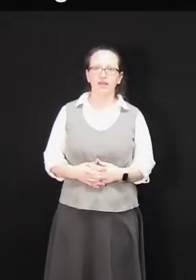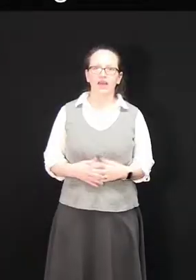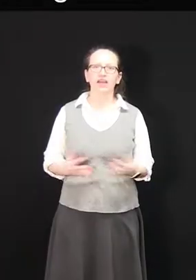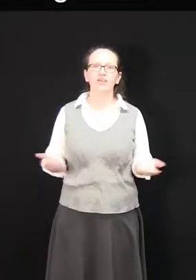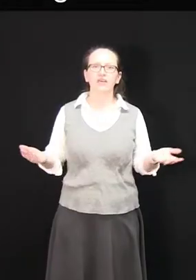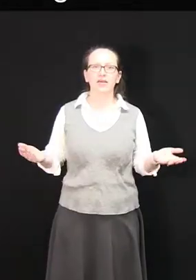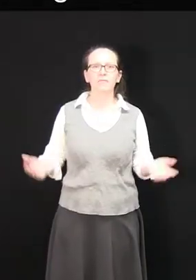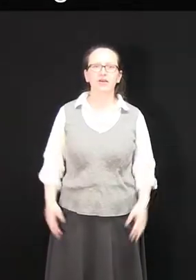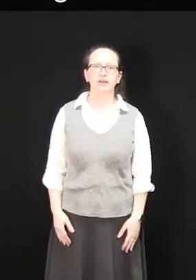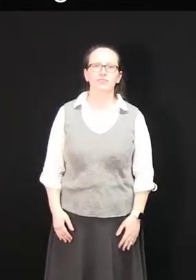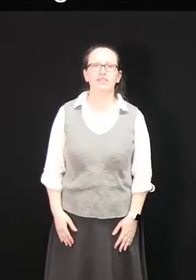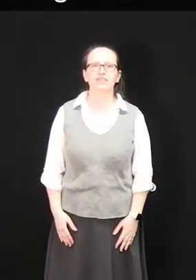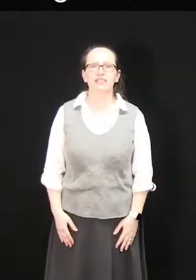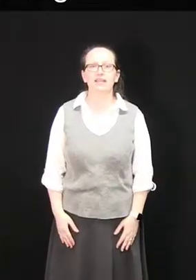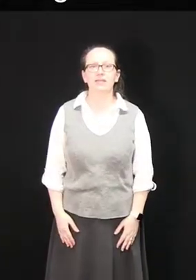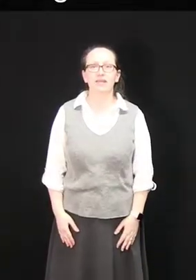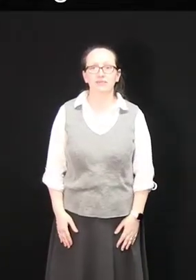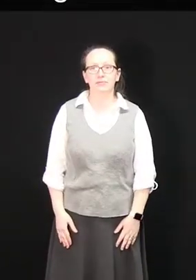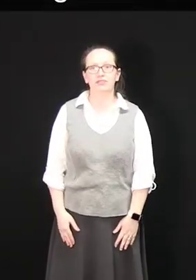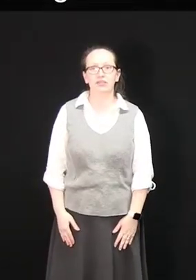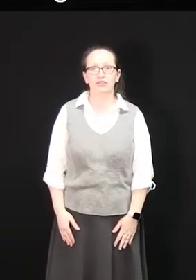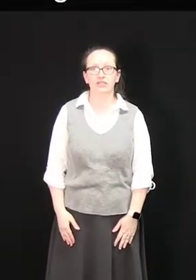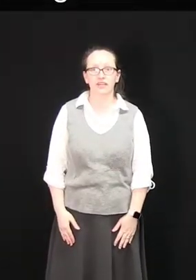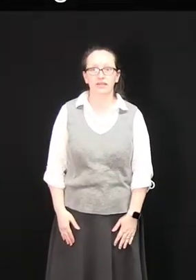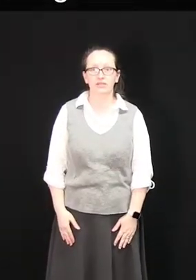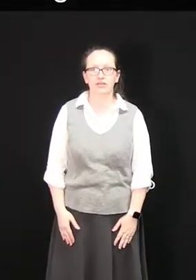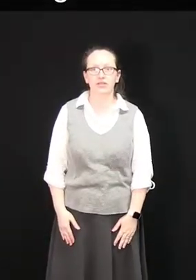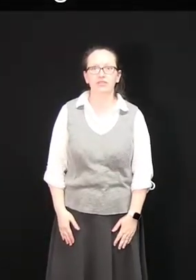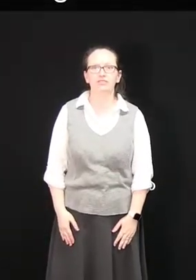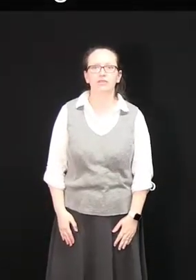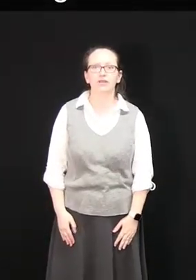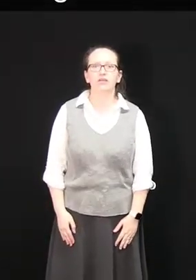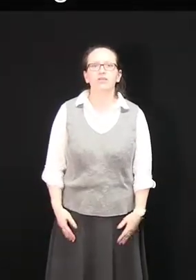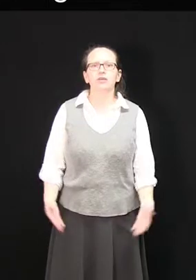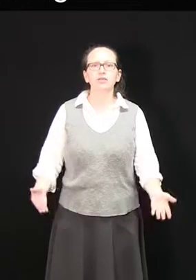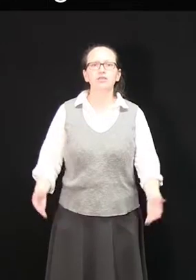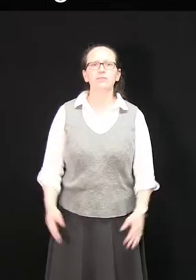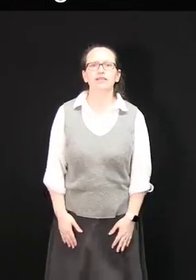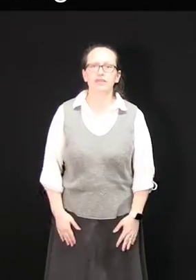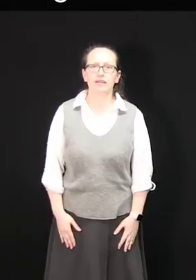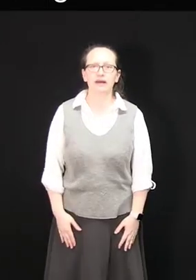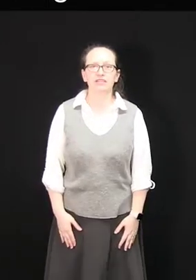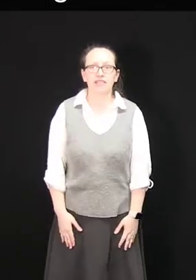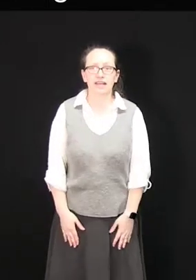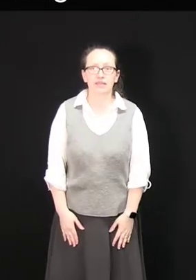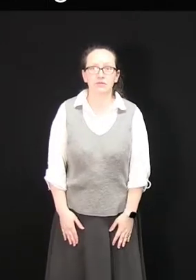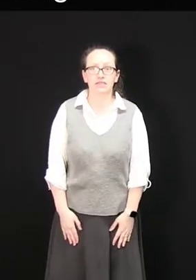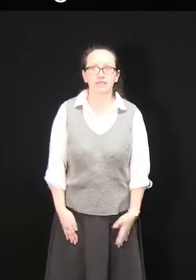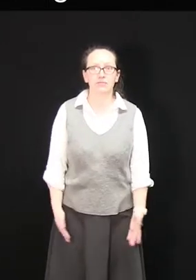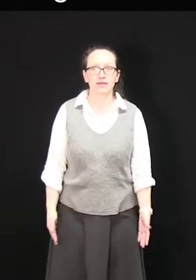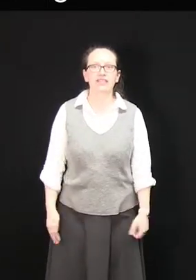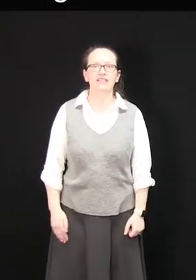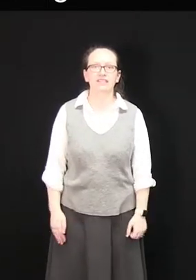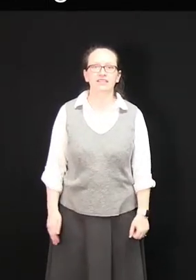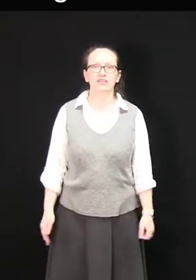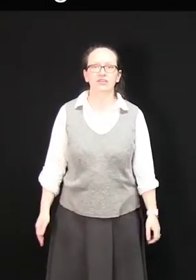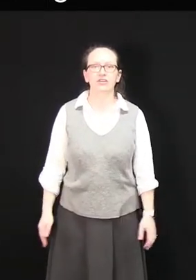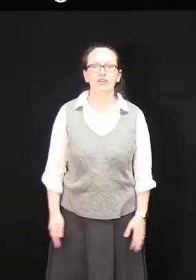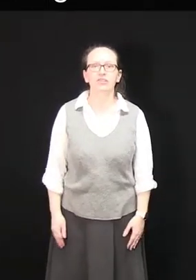Hello and welcome to this standing waves professional development course. So you'll be learning about standing waves and beats in this course